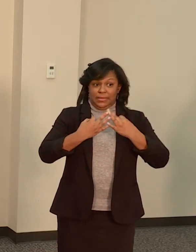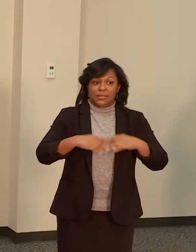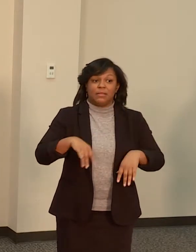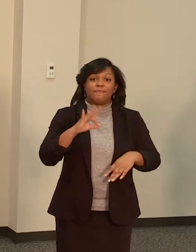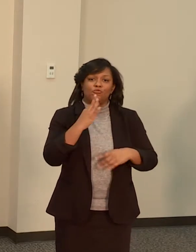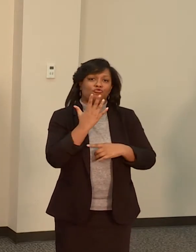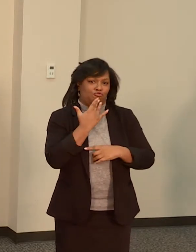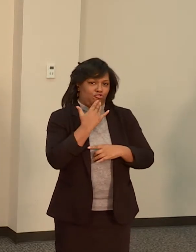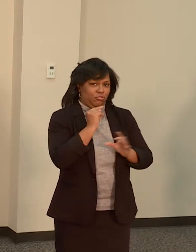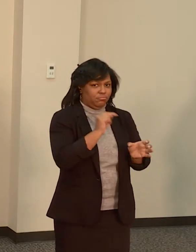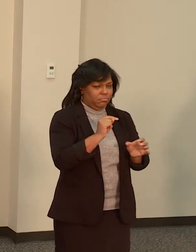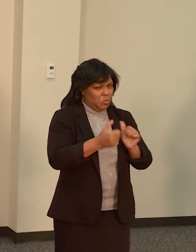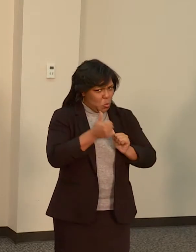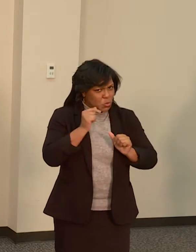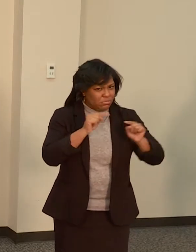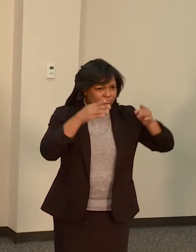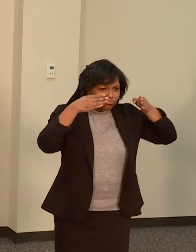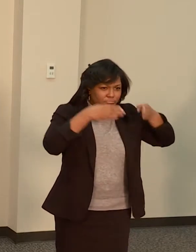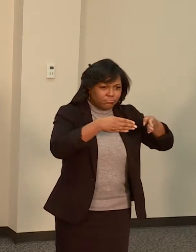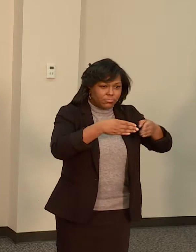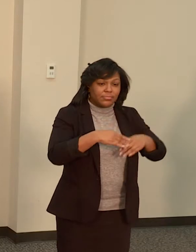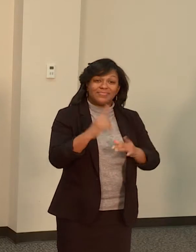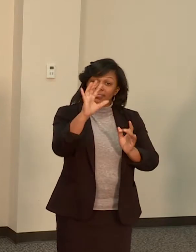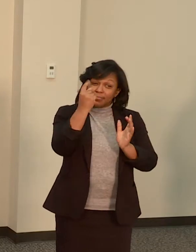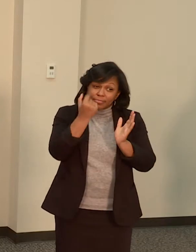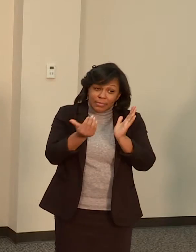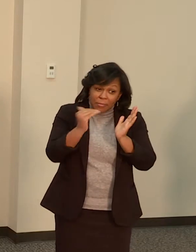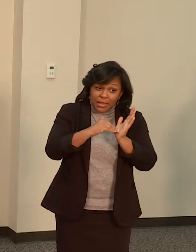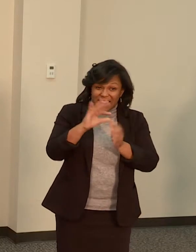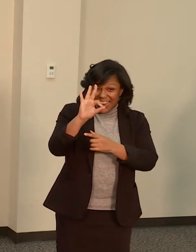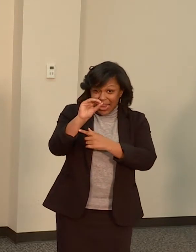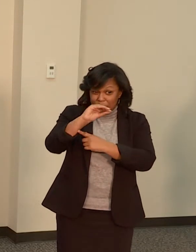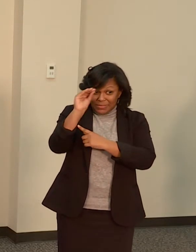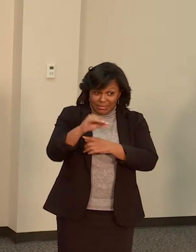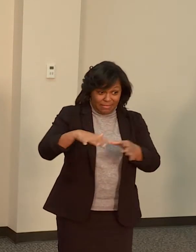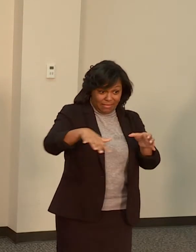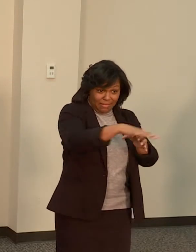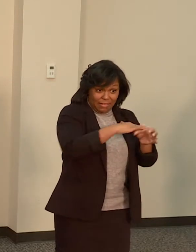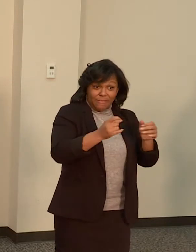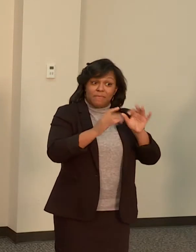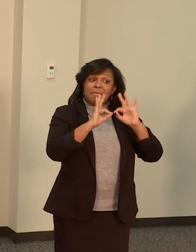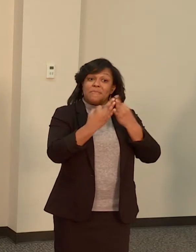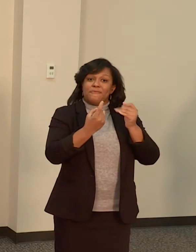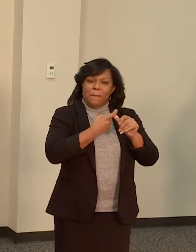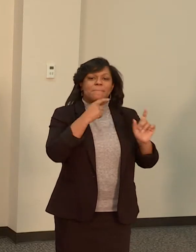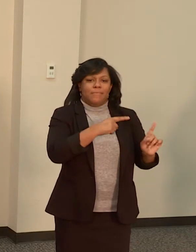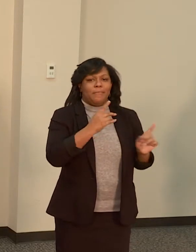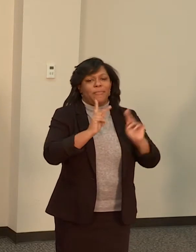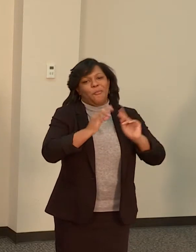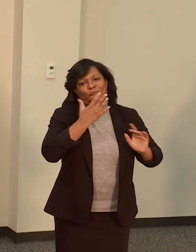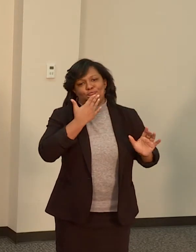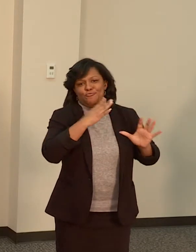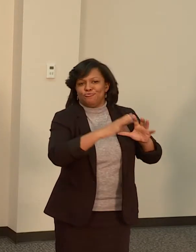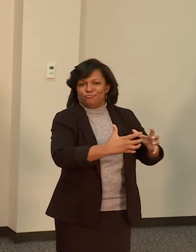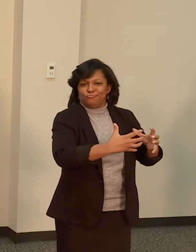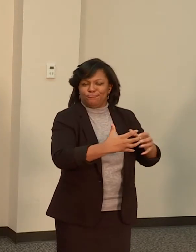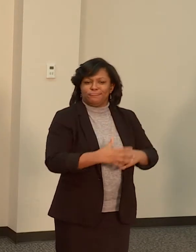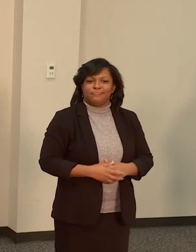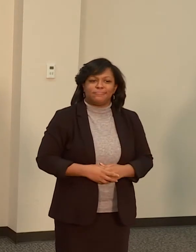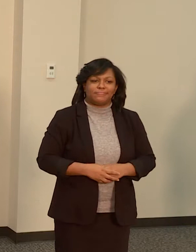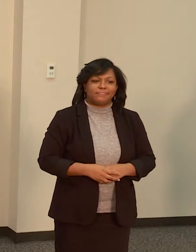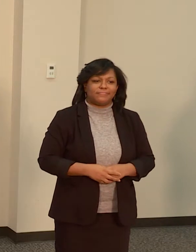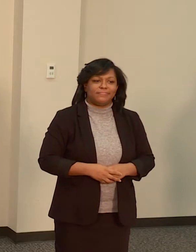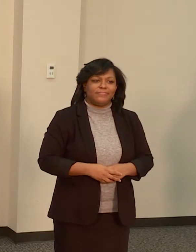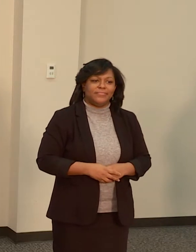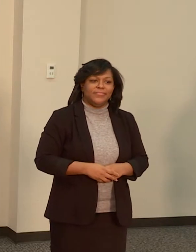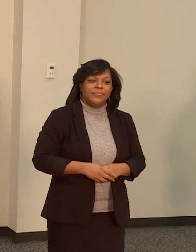participation in the program Stable Schools is coming from families of color. And if our 2021 budget proposal passes